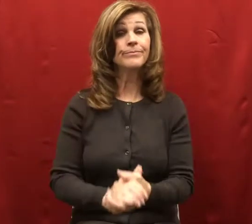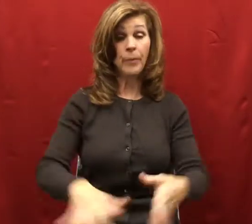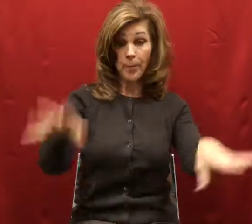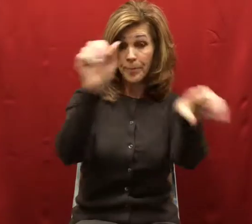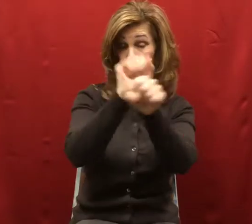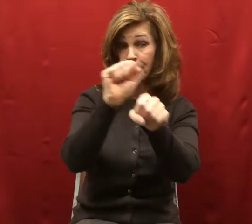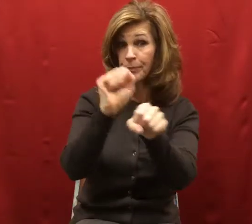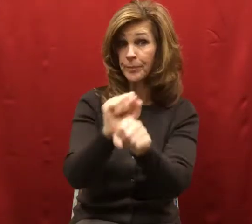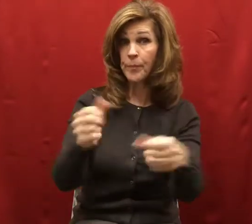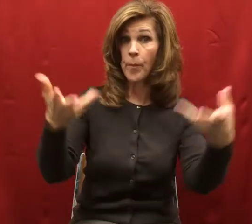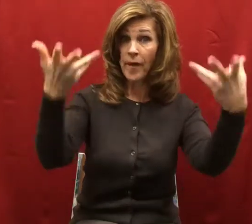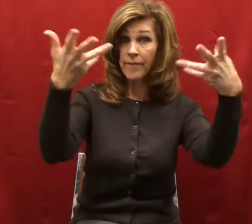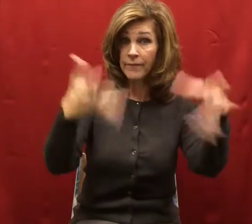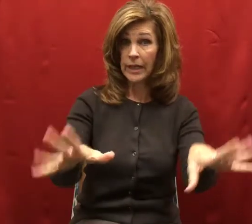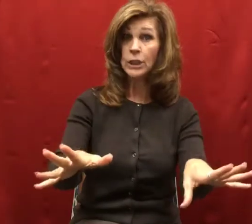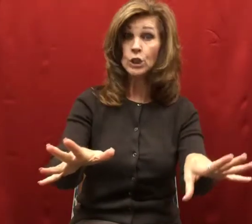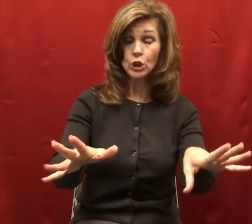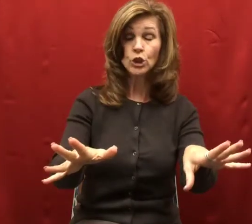crisp loaf of bread.